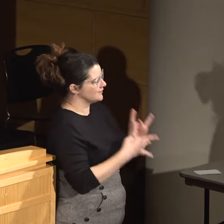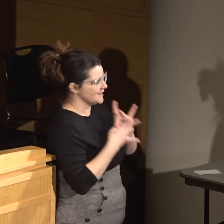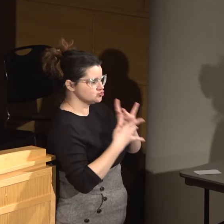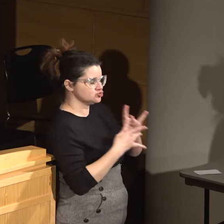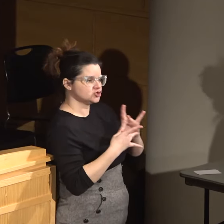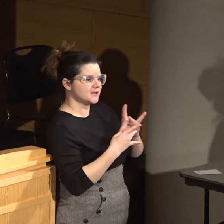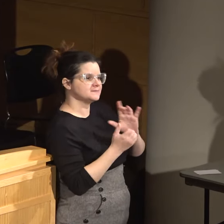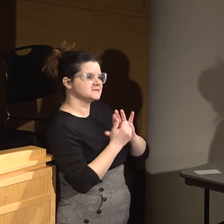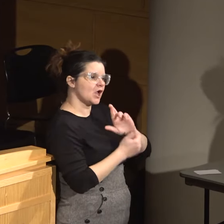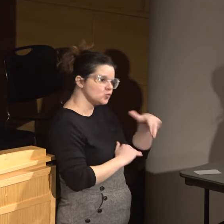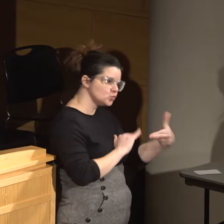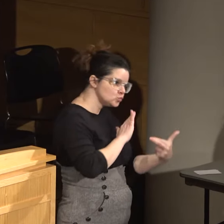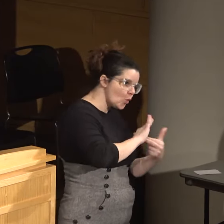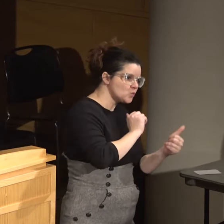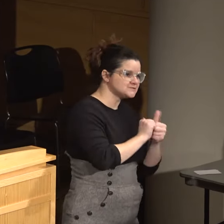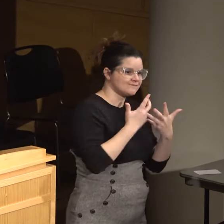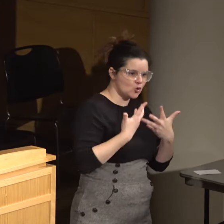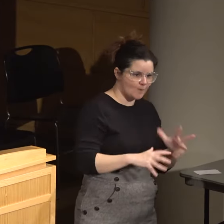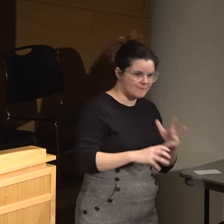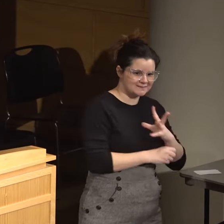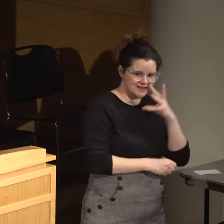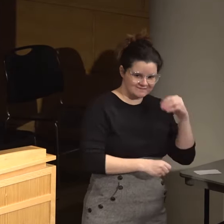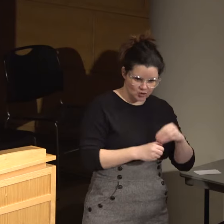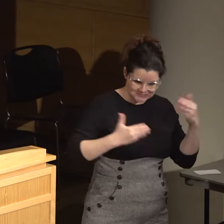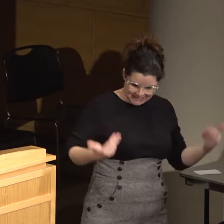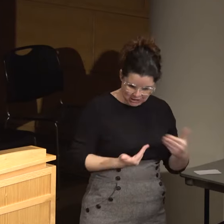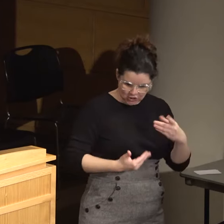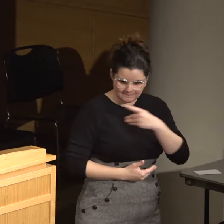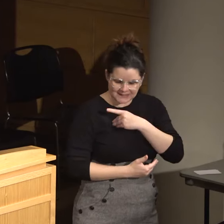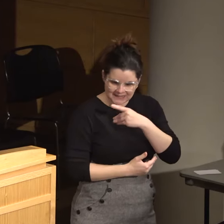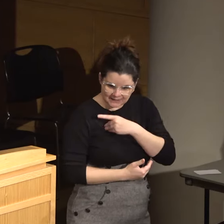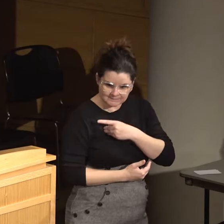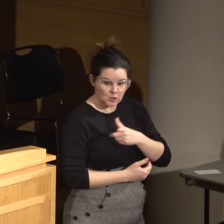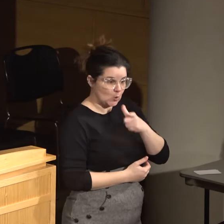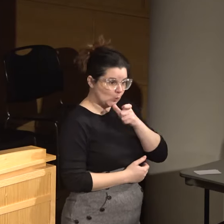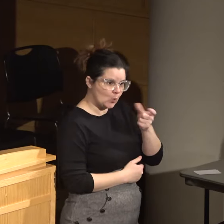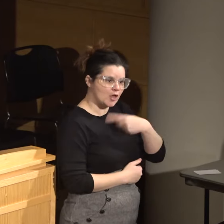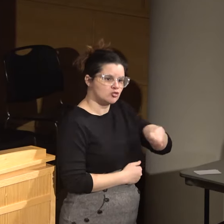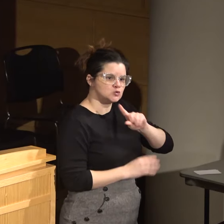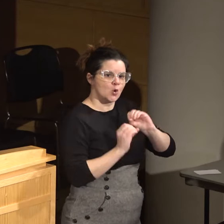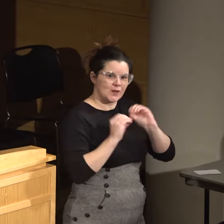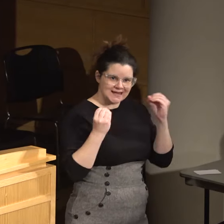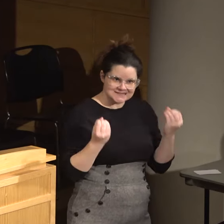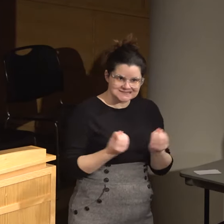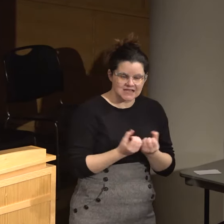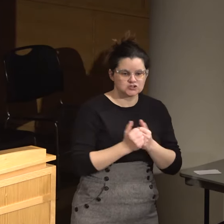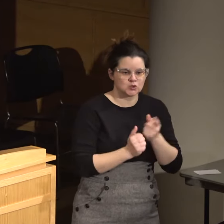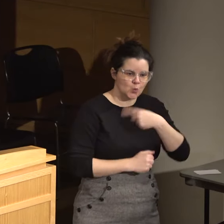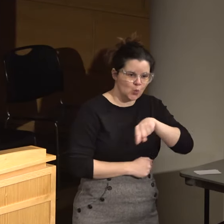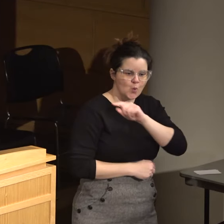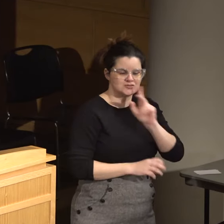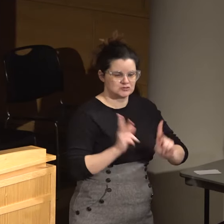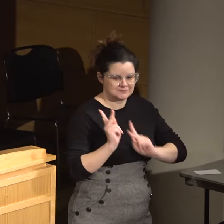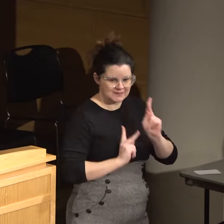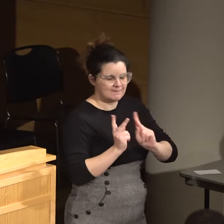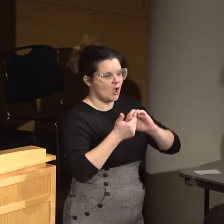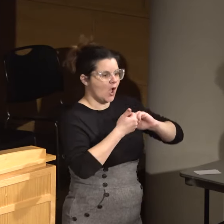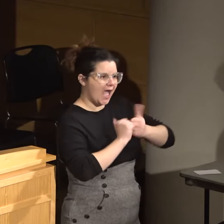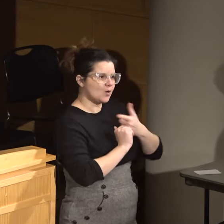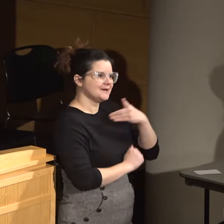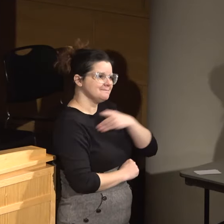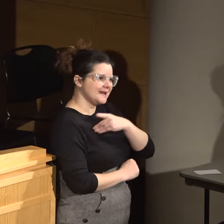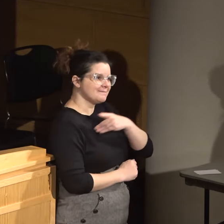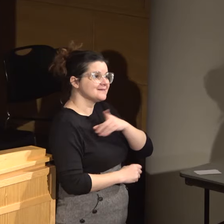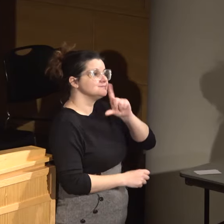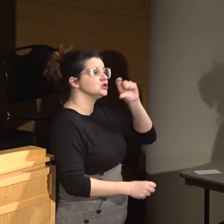and roles have you played here in Minneapolis? Who are those organizations and people? And how can Minneapolis